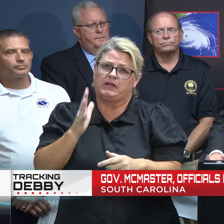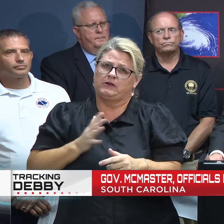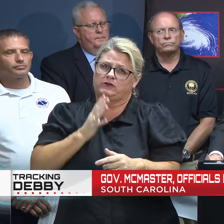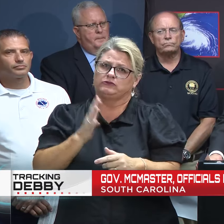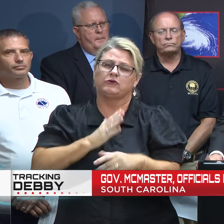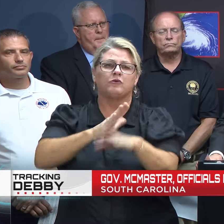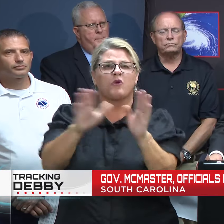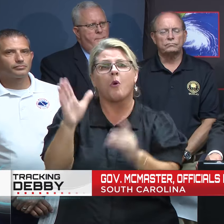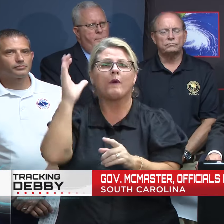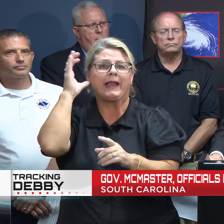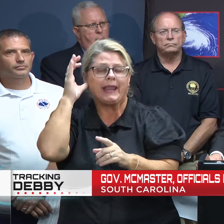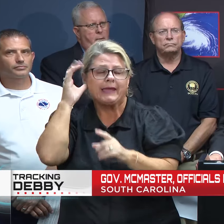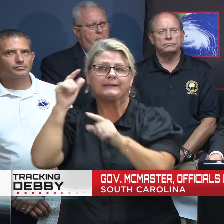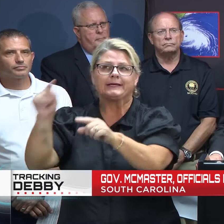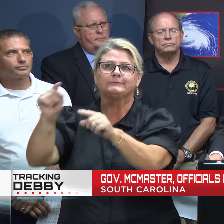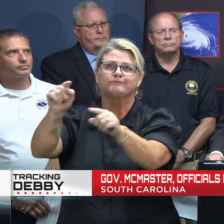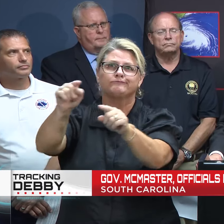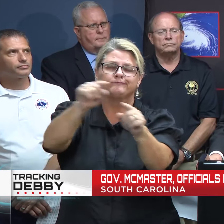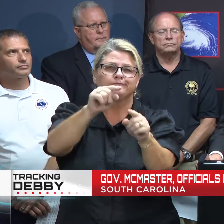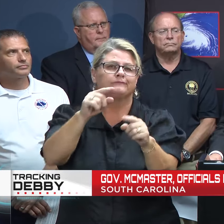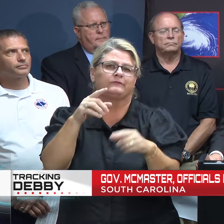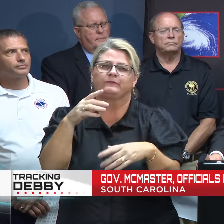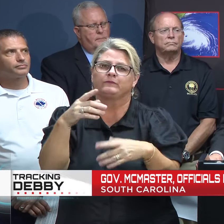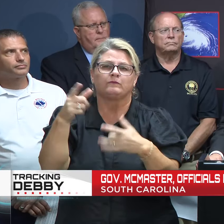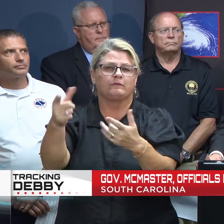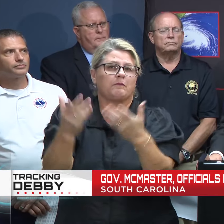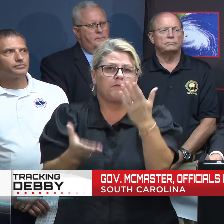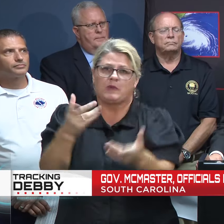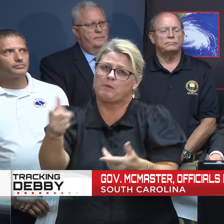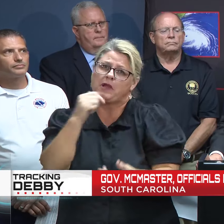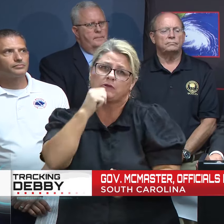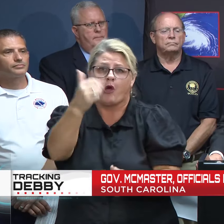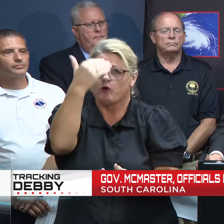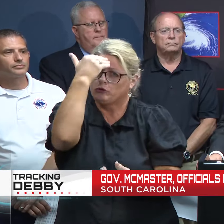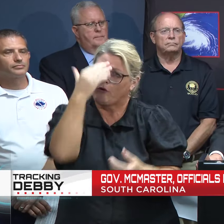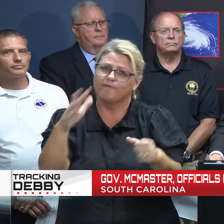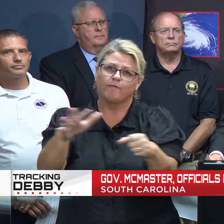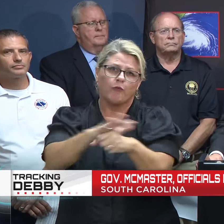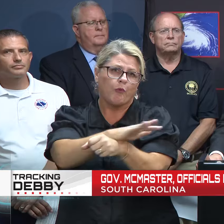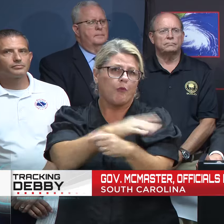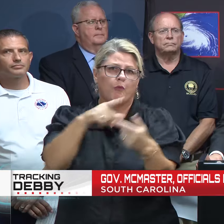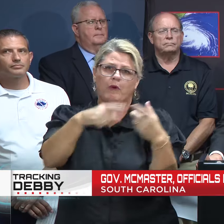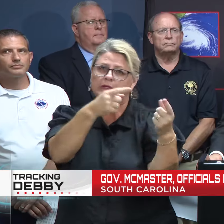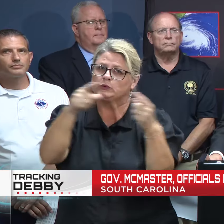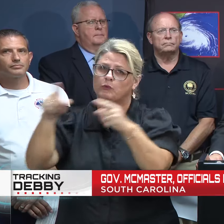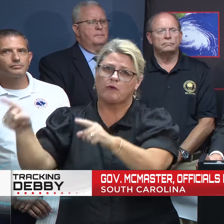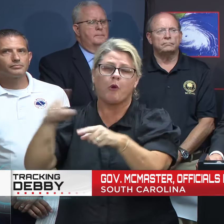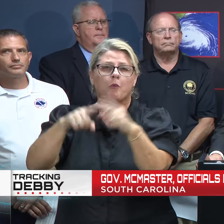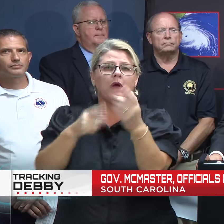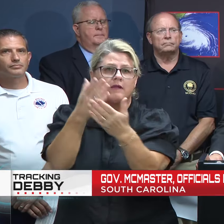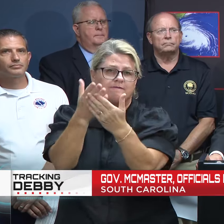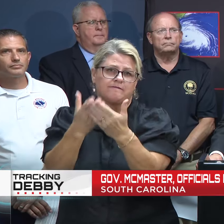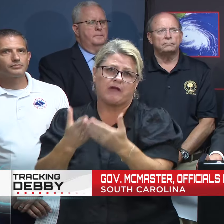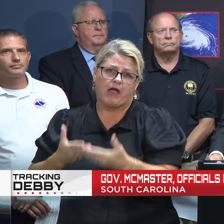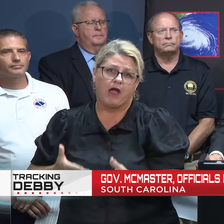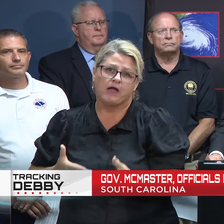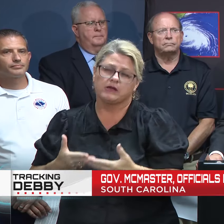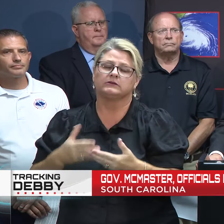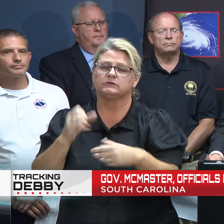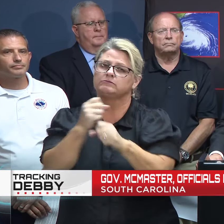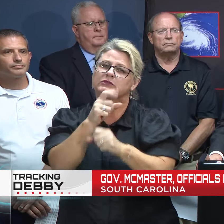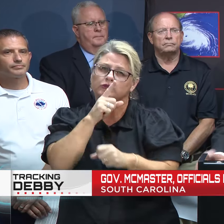listen to someone who may not be fully apprised of exactly what the facts are or what the implications are.